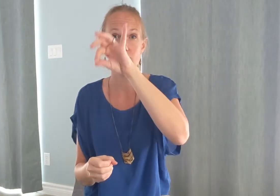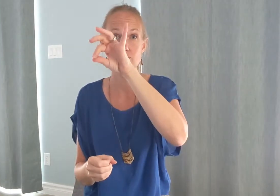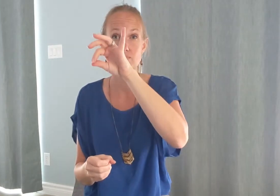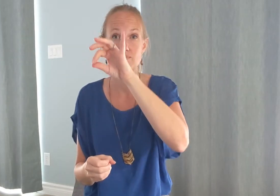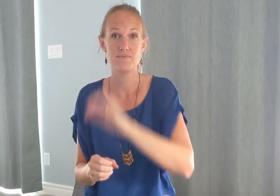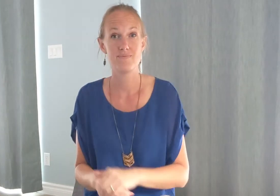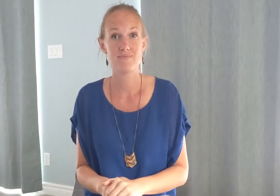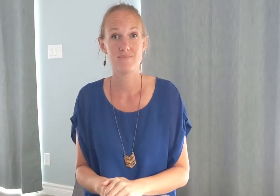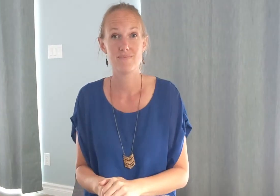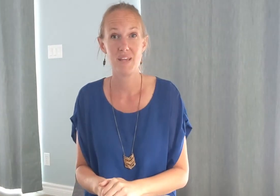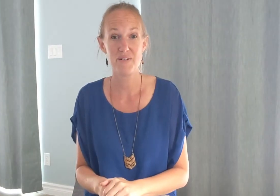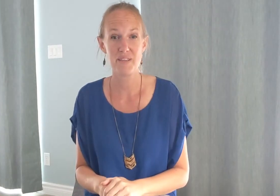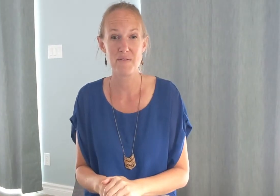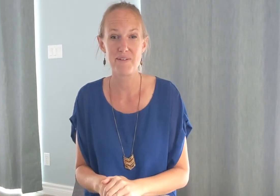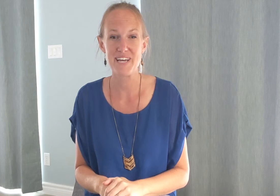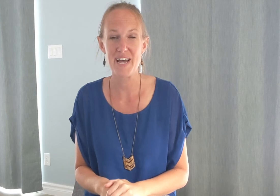okay try that one more time